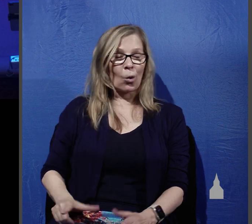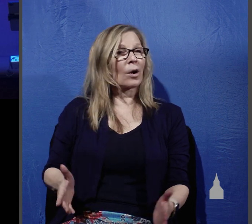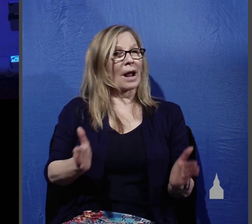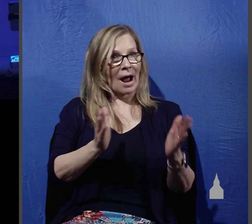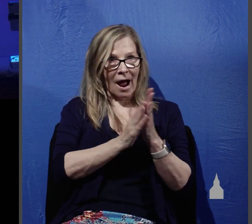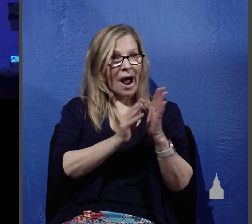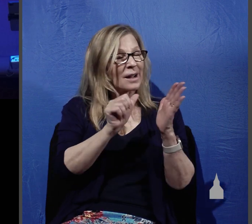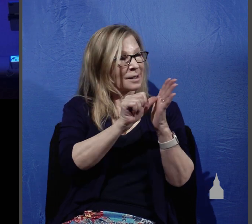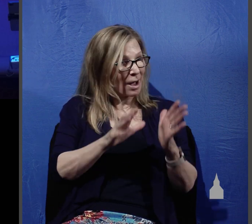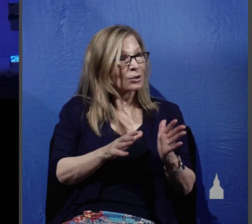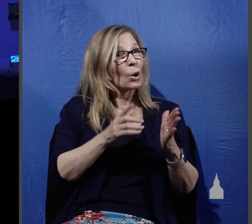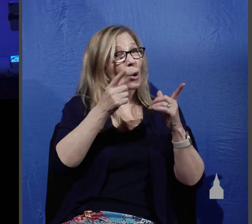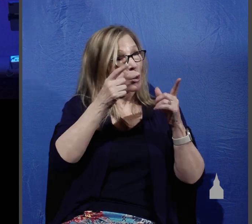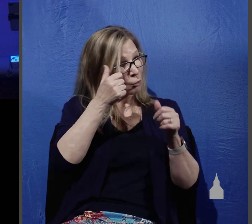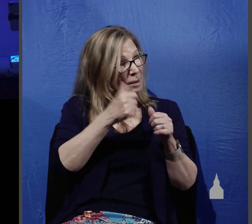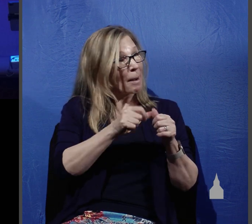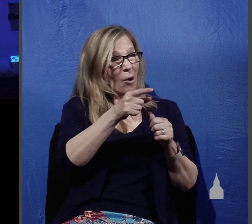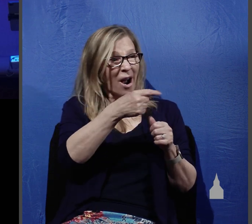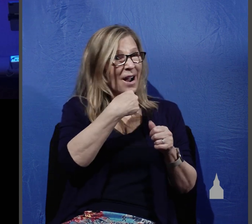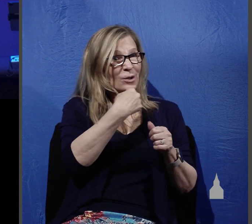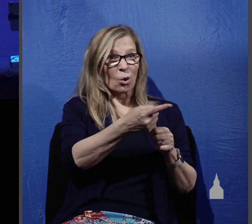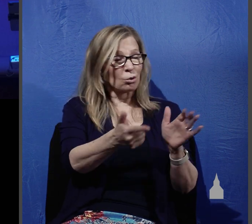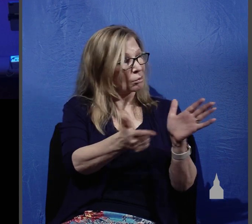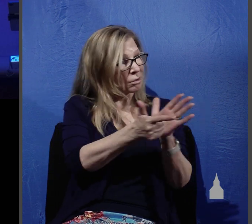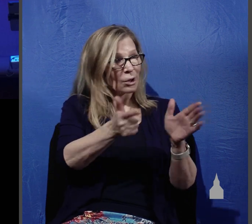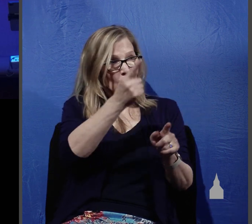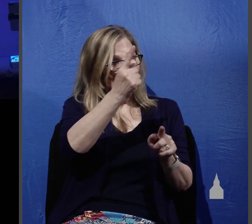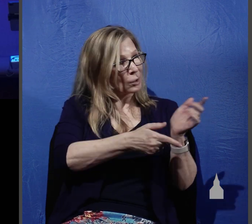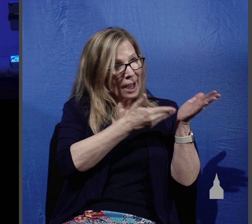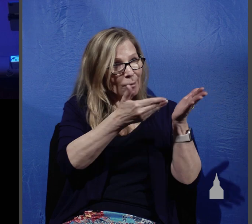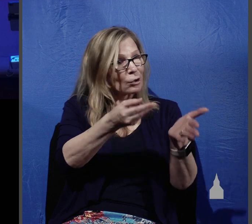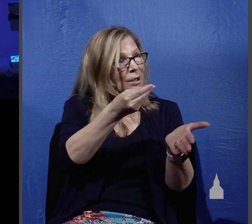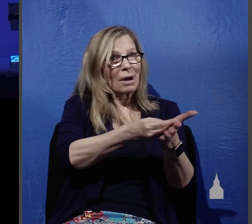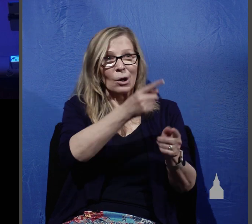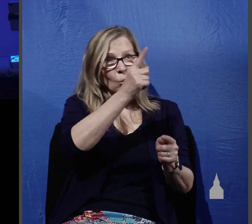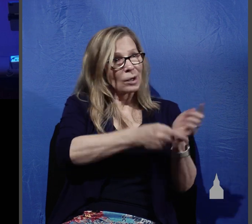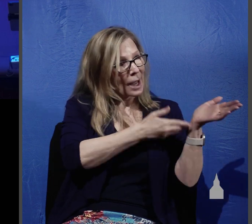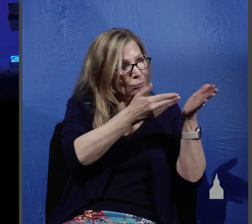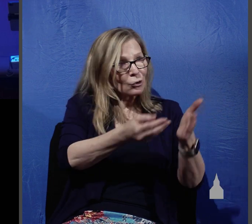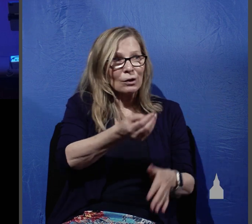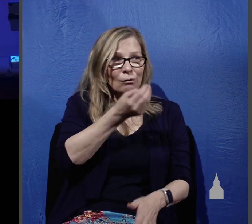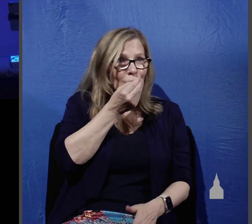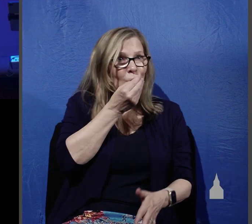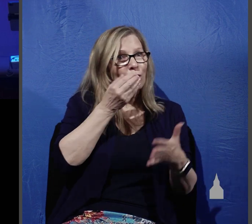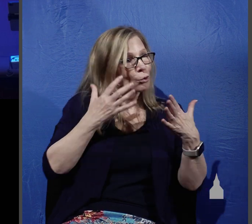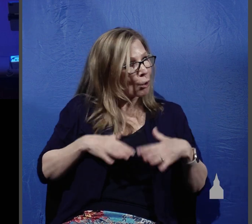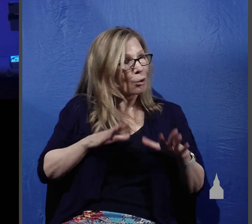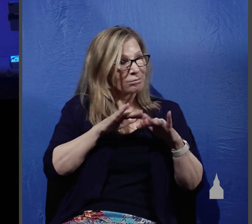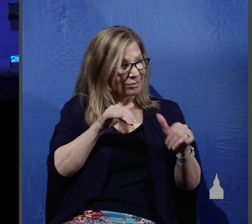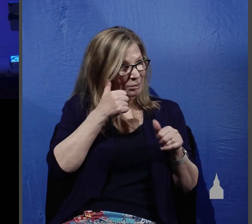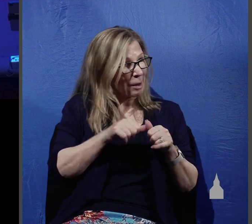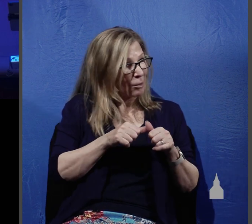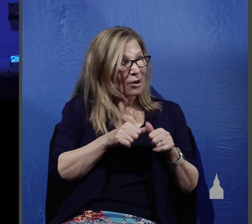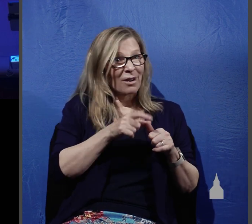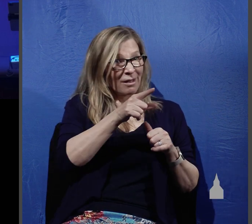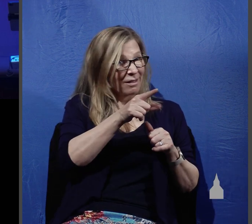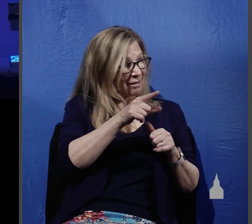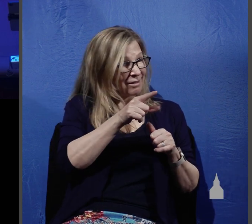if when he restricted them from taking any money any supplies with them on their missions trip he said did you lack